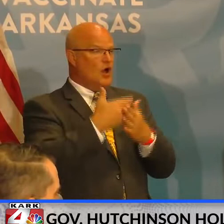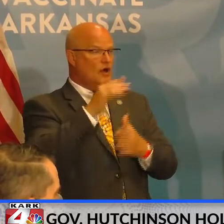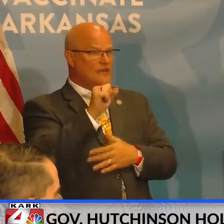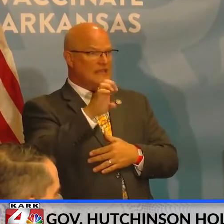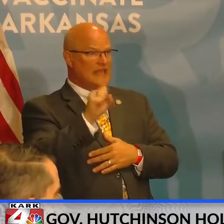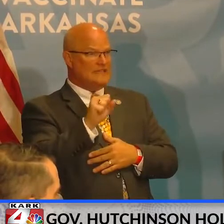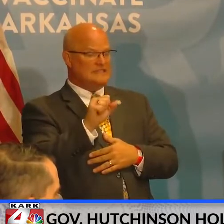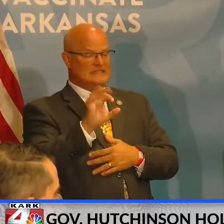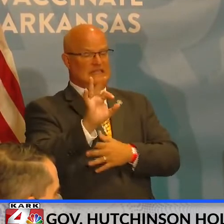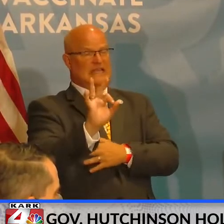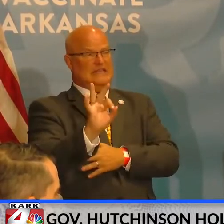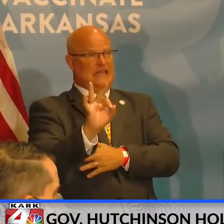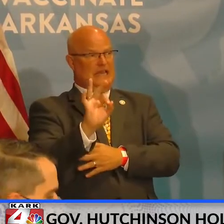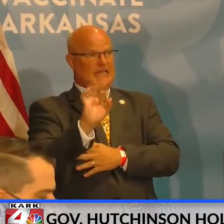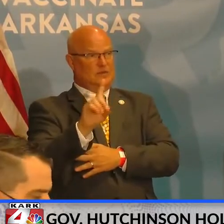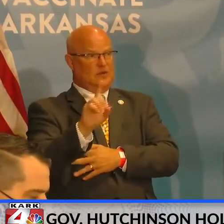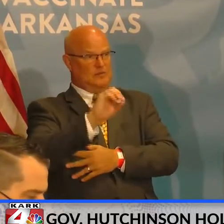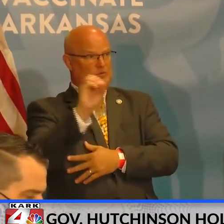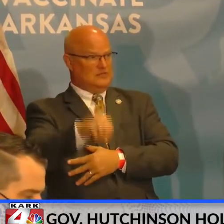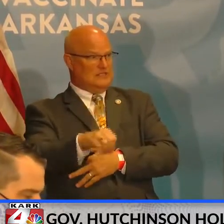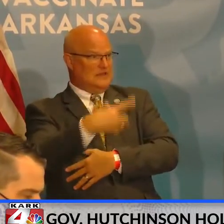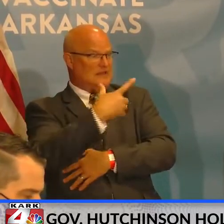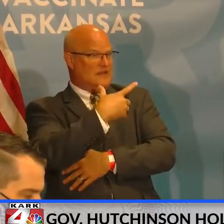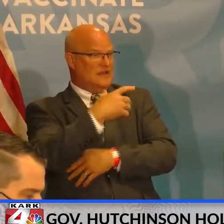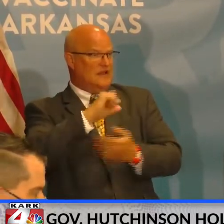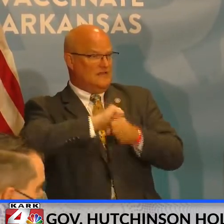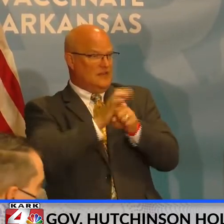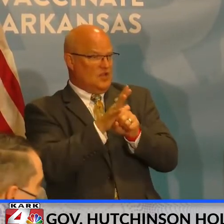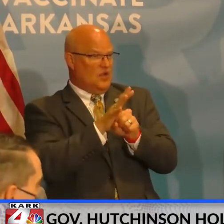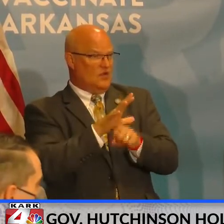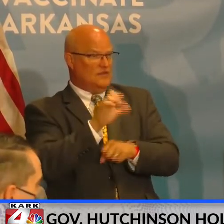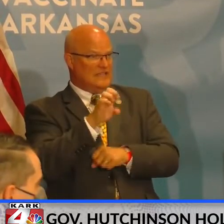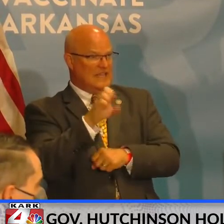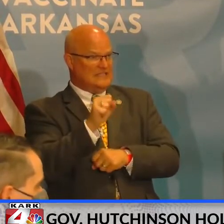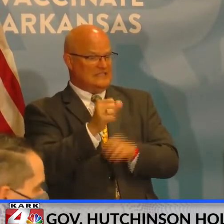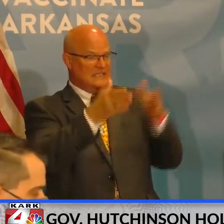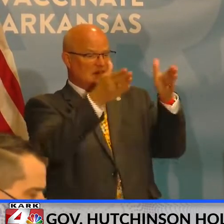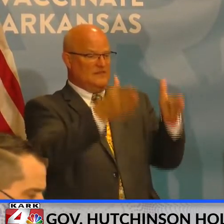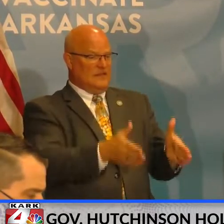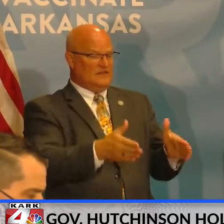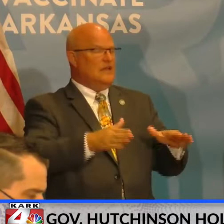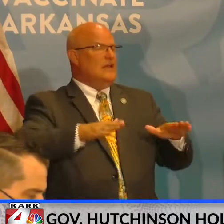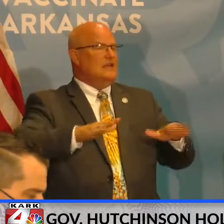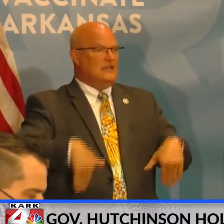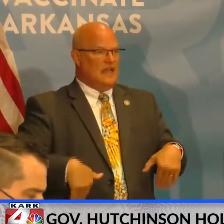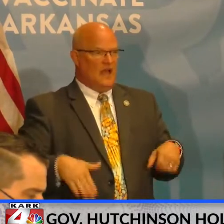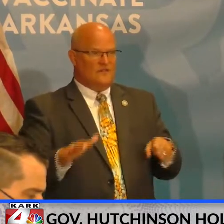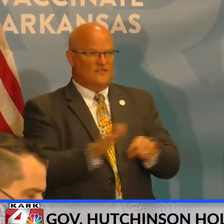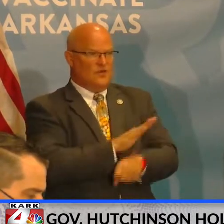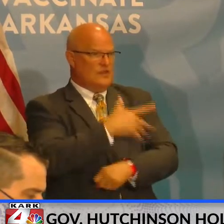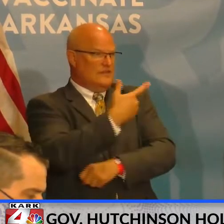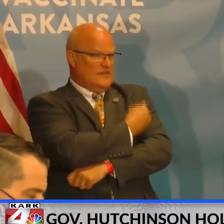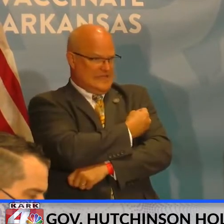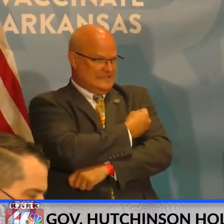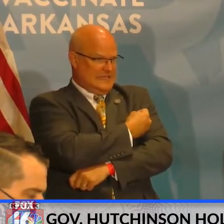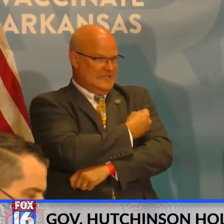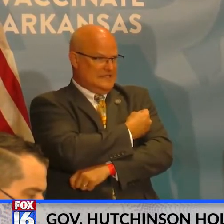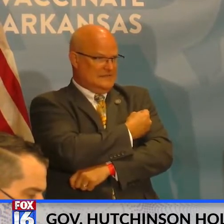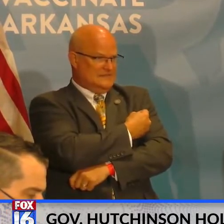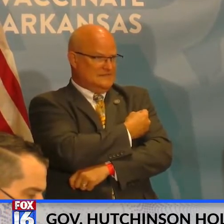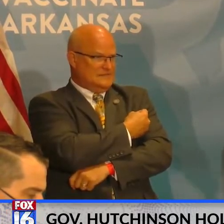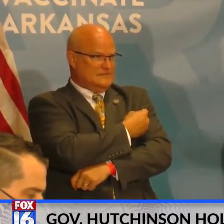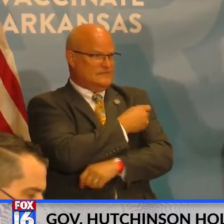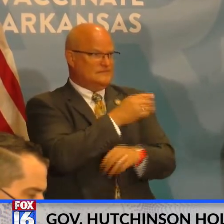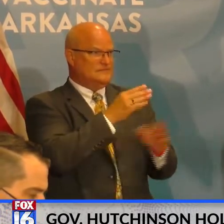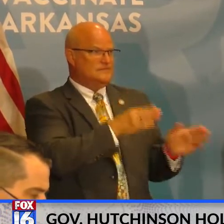91% of COVID cases were individuals that were not fully vaccinated. If you look